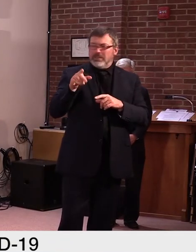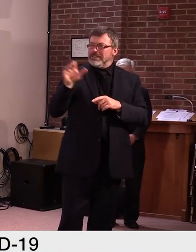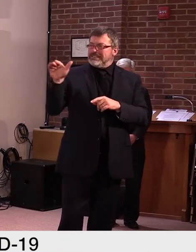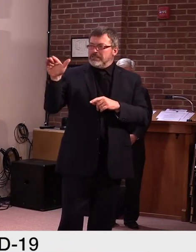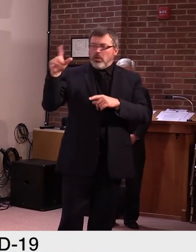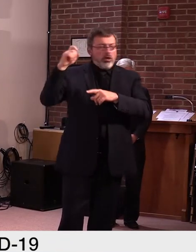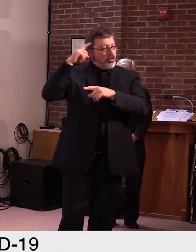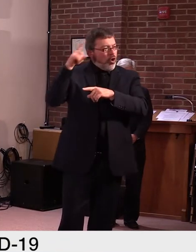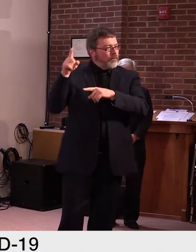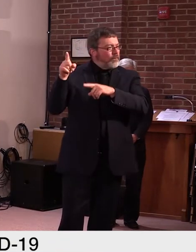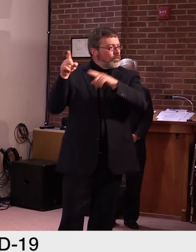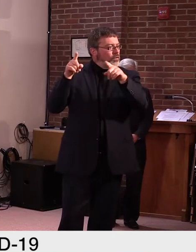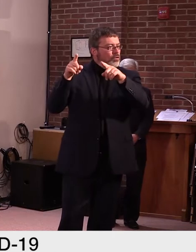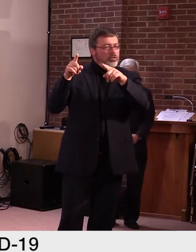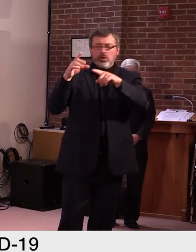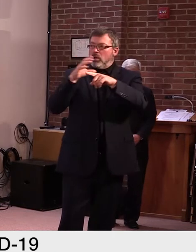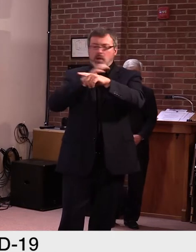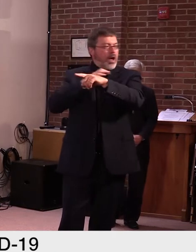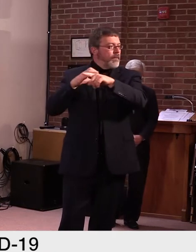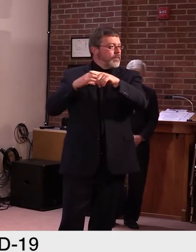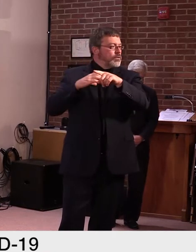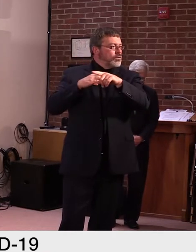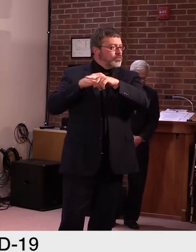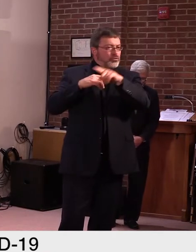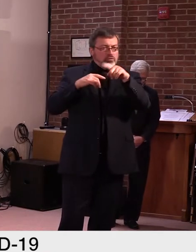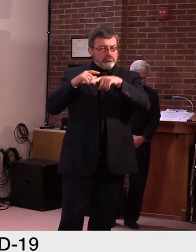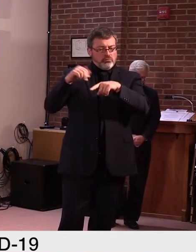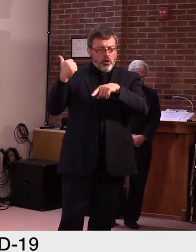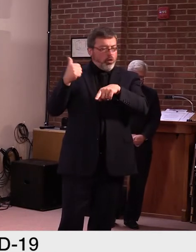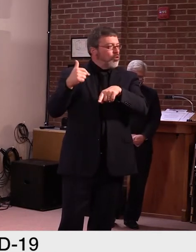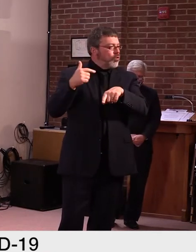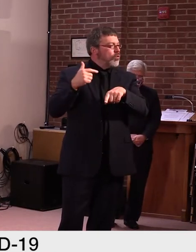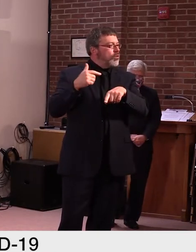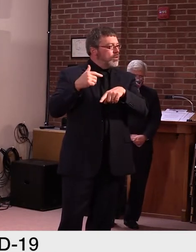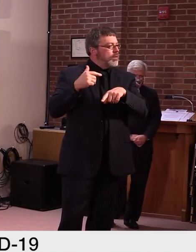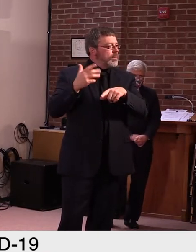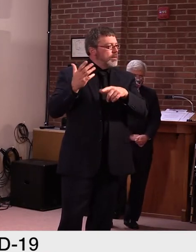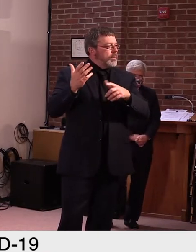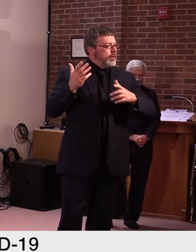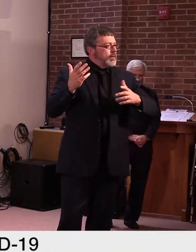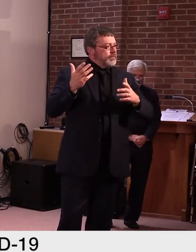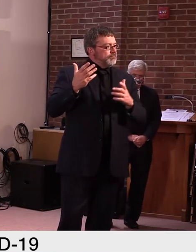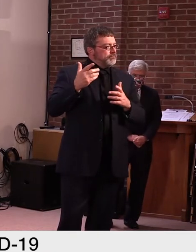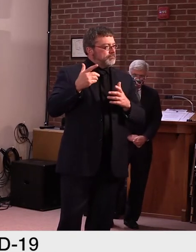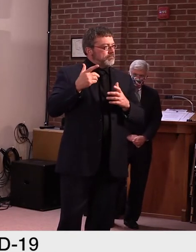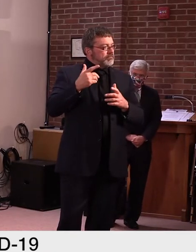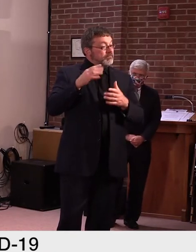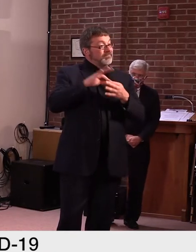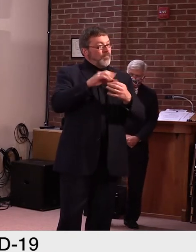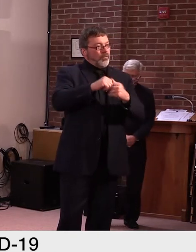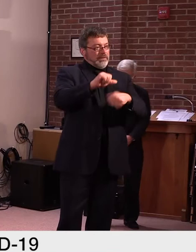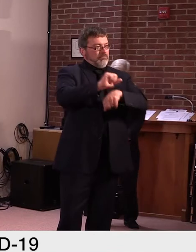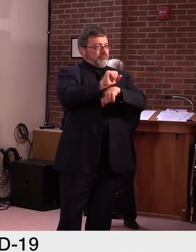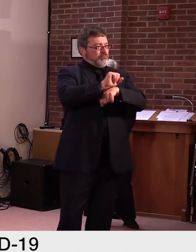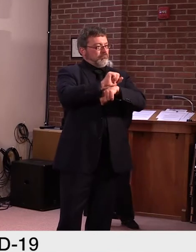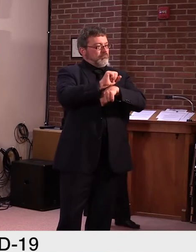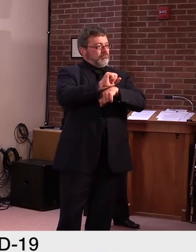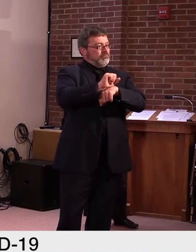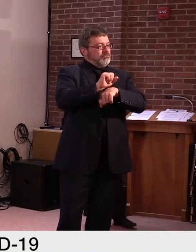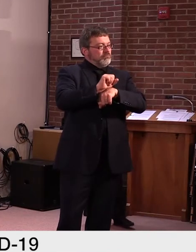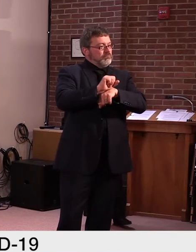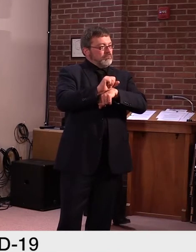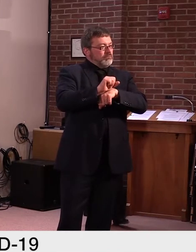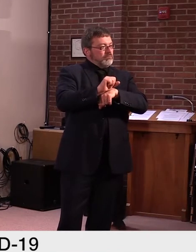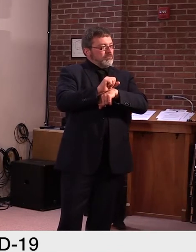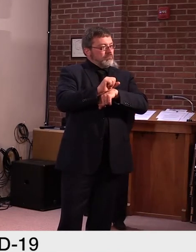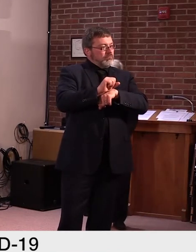Um, some new data is showing that the unemployment level was dropped again. Uh, we're hearing from